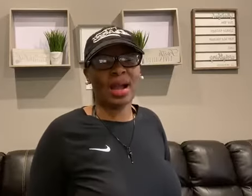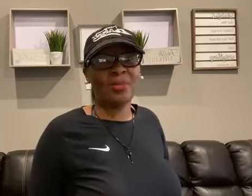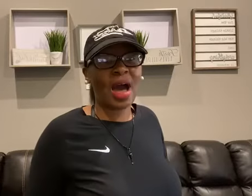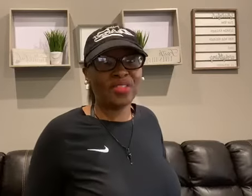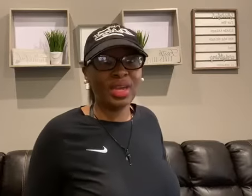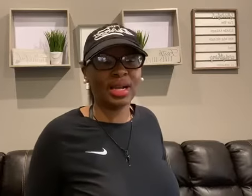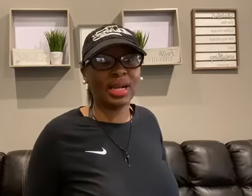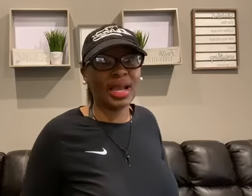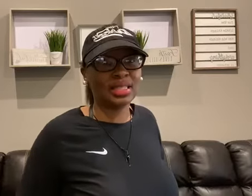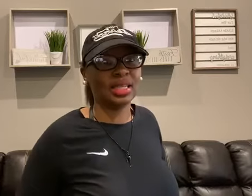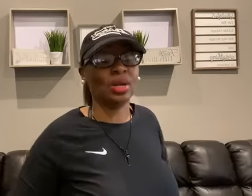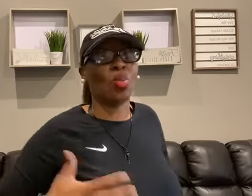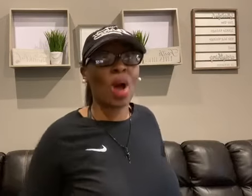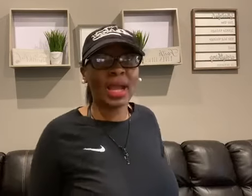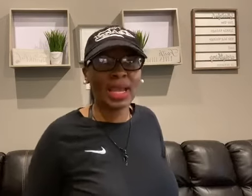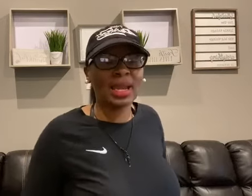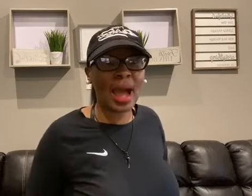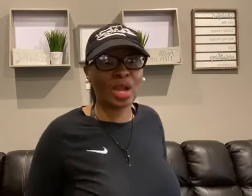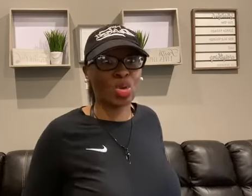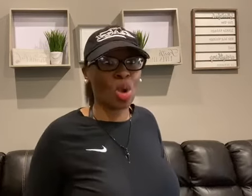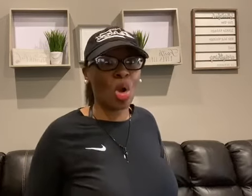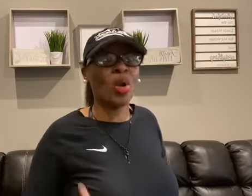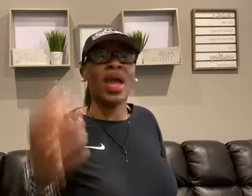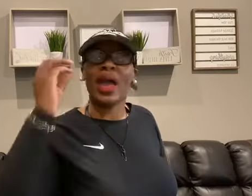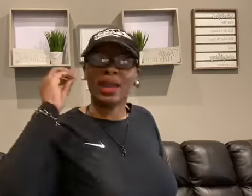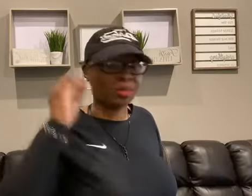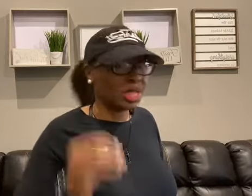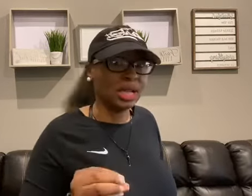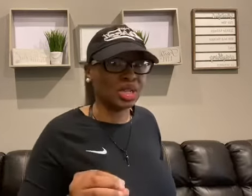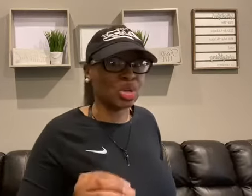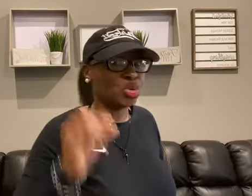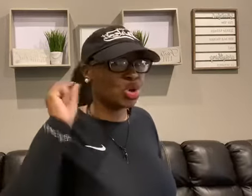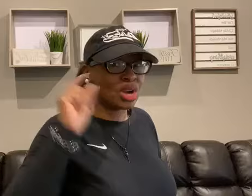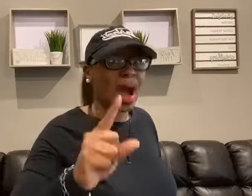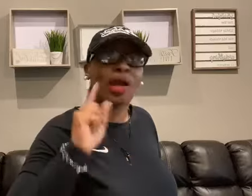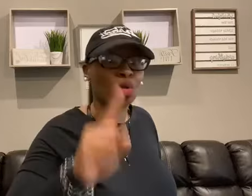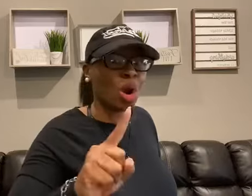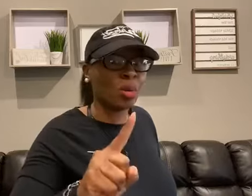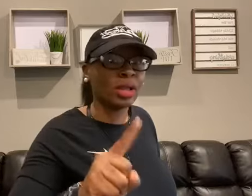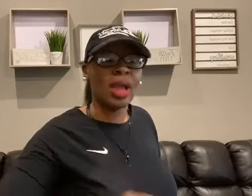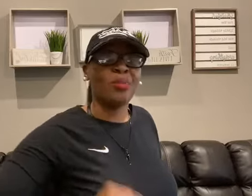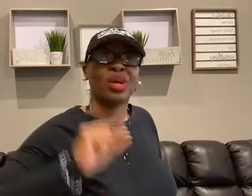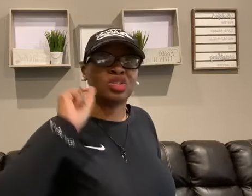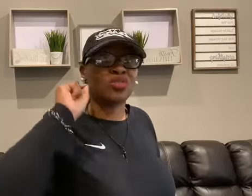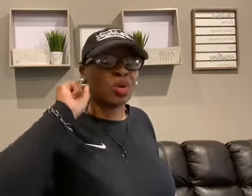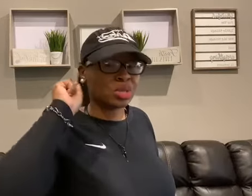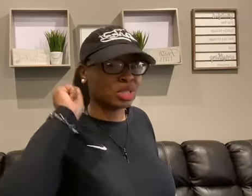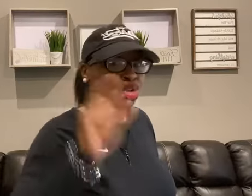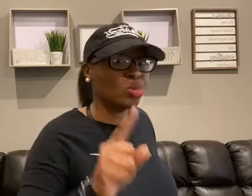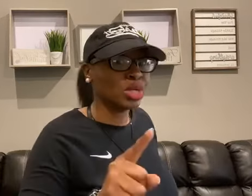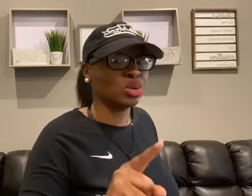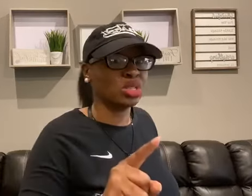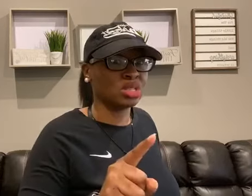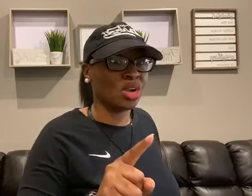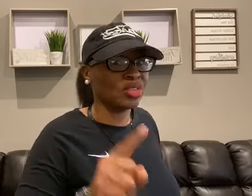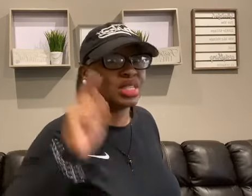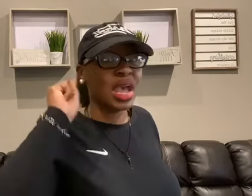feel like I'm, I've hit a glass ceiling? Why can't I grow? And I'm telling you, you're not growing because you're focusing too much on the service